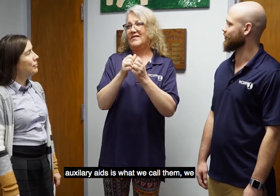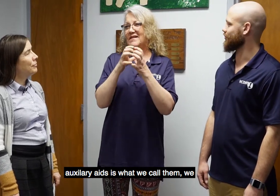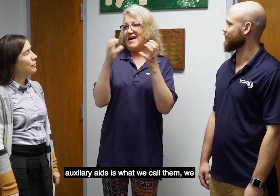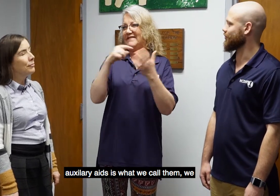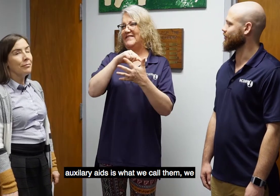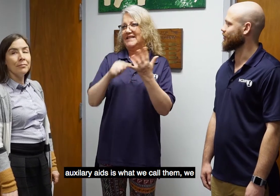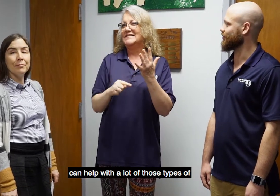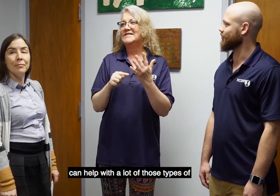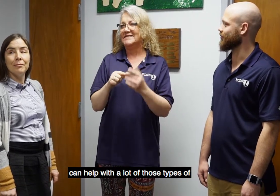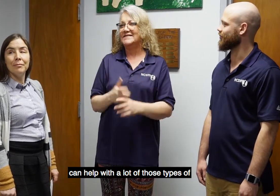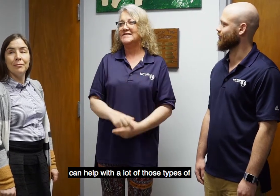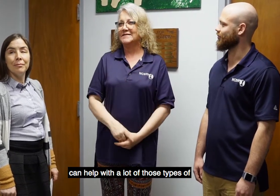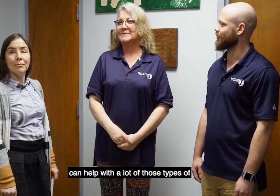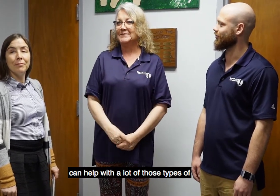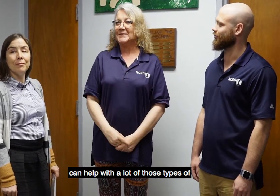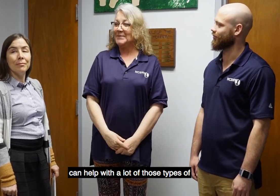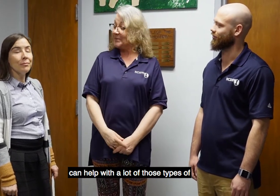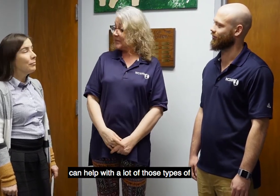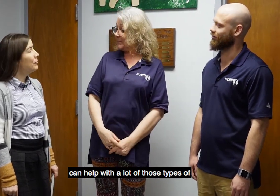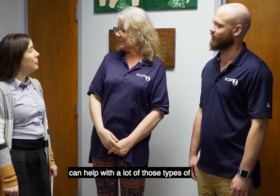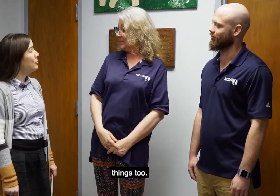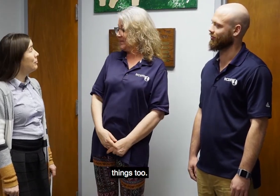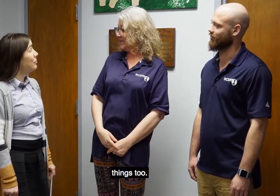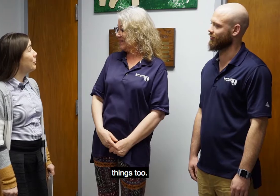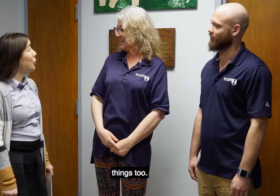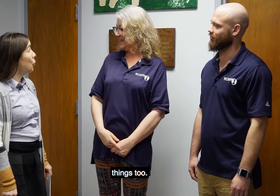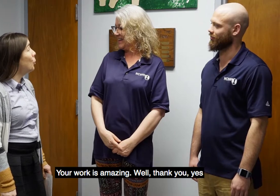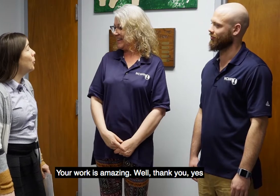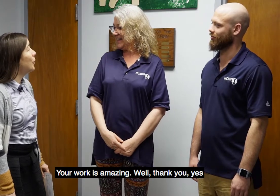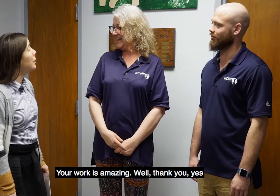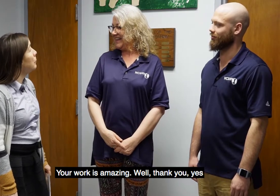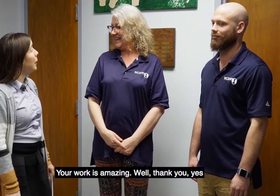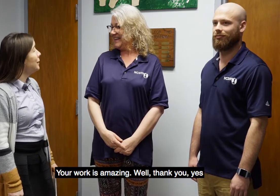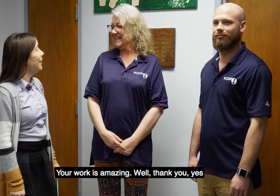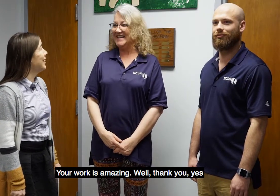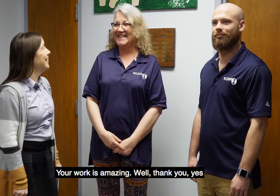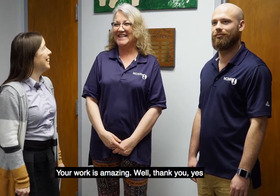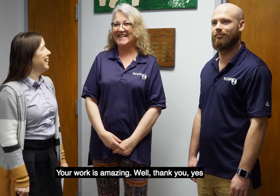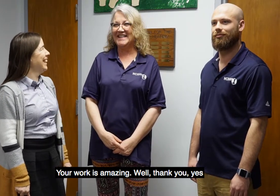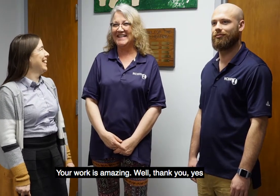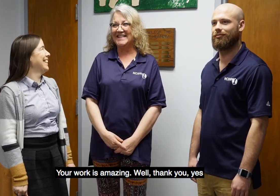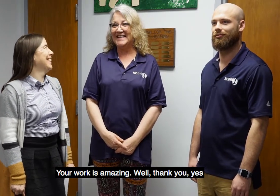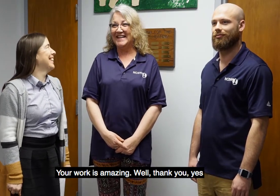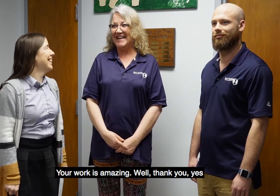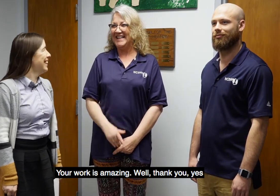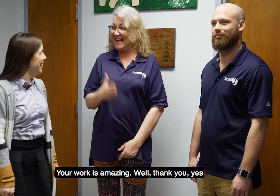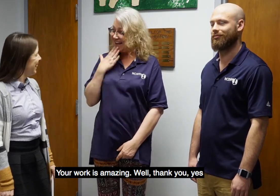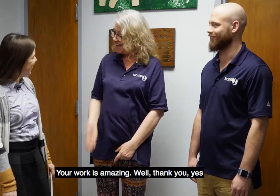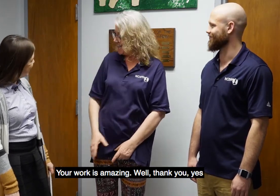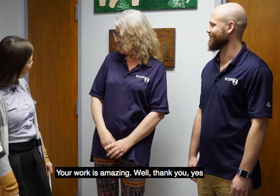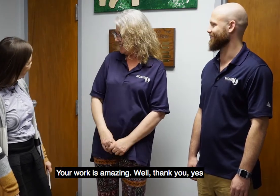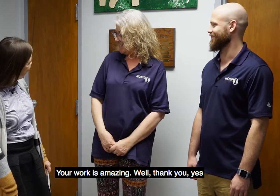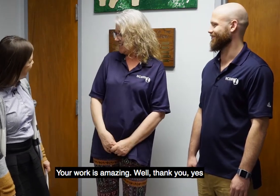we can help with a lot of those types of things, too. Your work is amazing. Well, thank you.